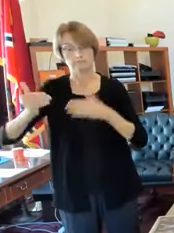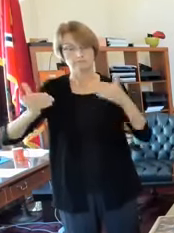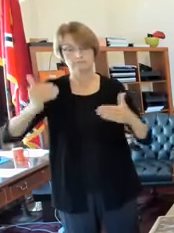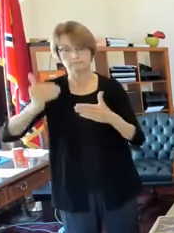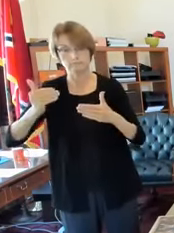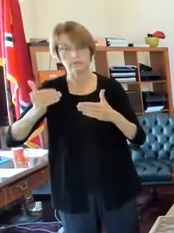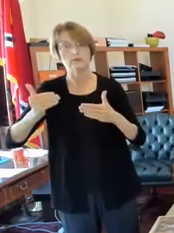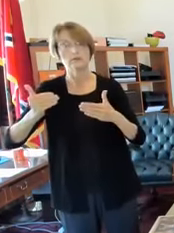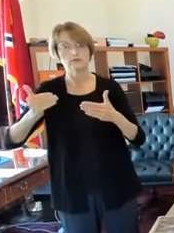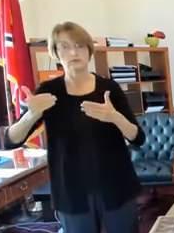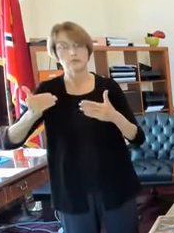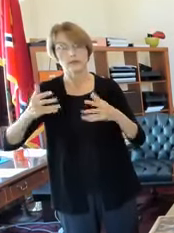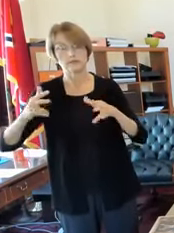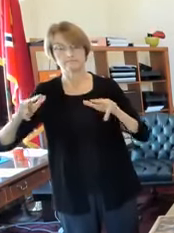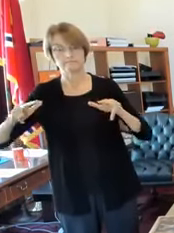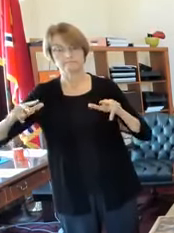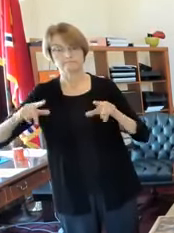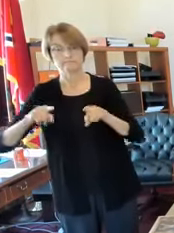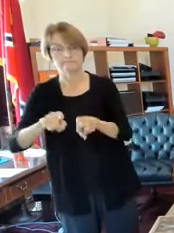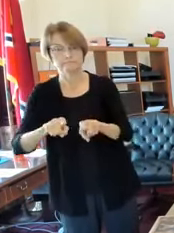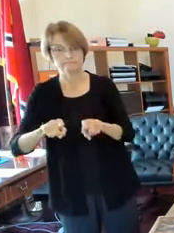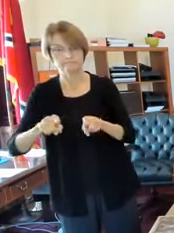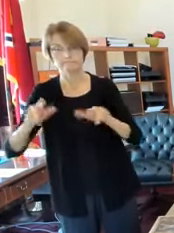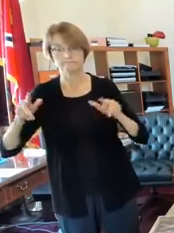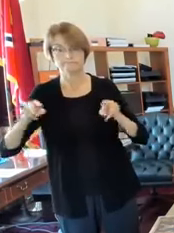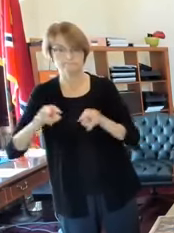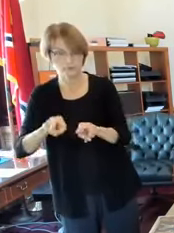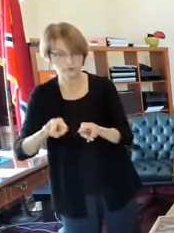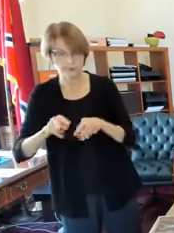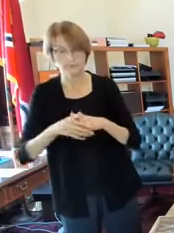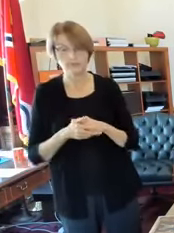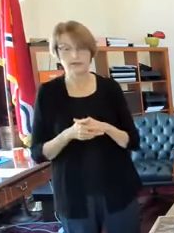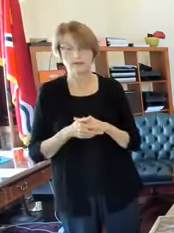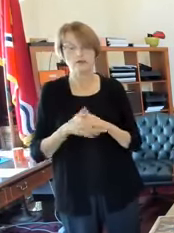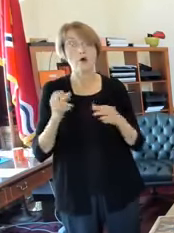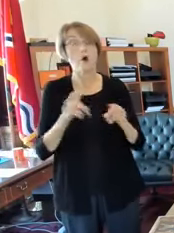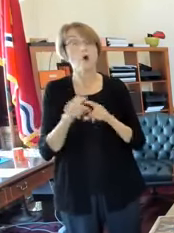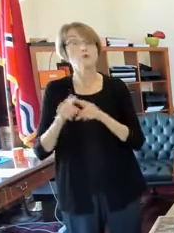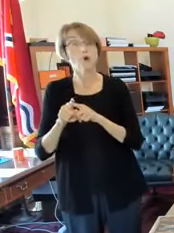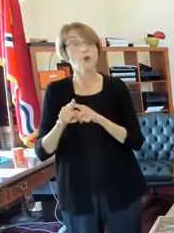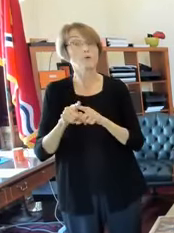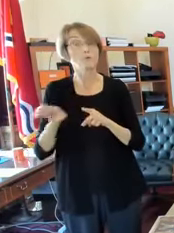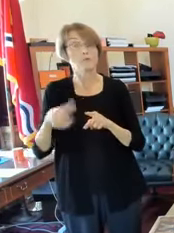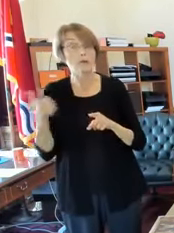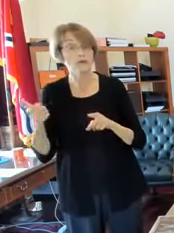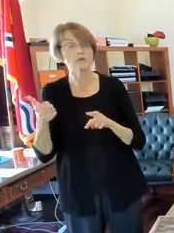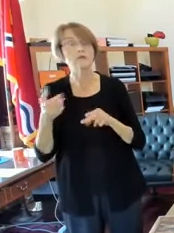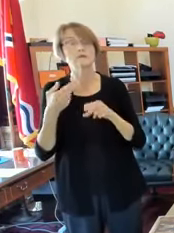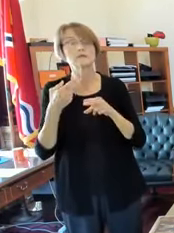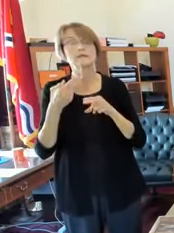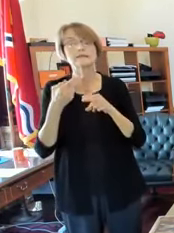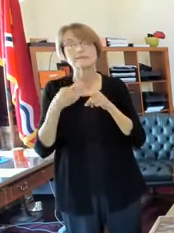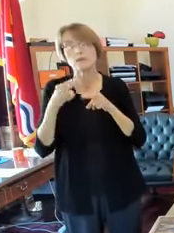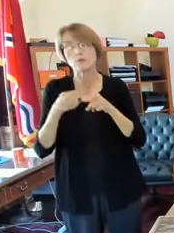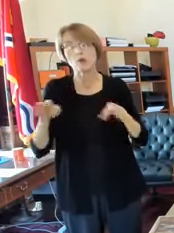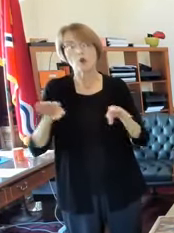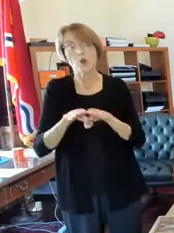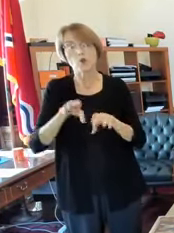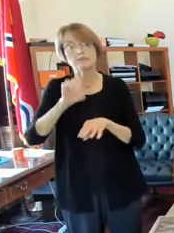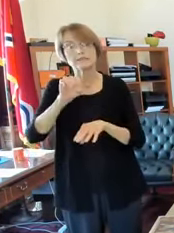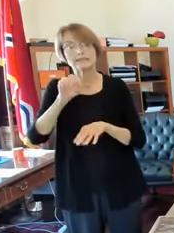The other thing that we've done is we have temporarily closed Eads Bridge. The city owns Eads Bridge.